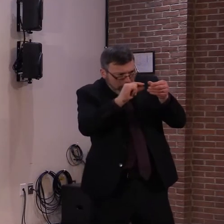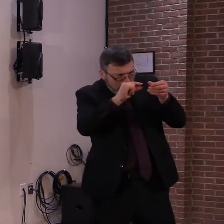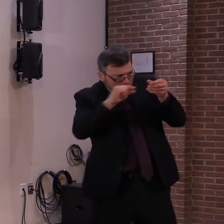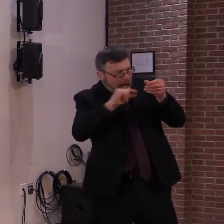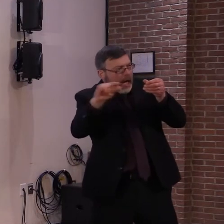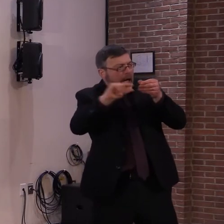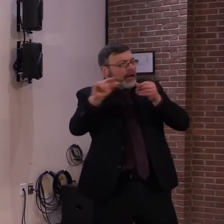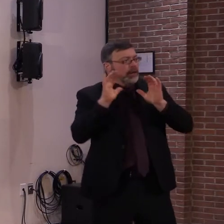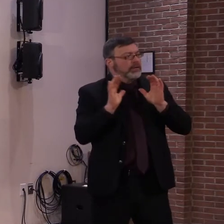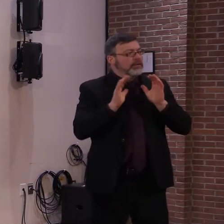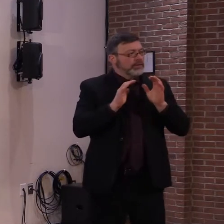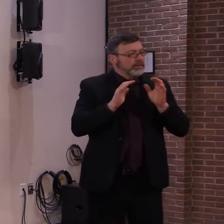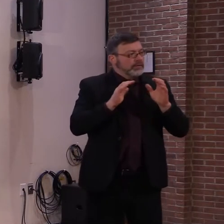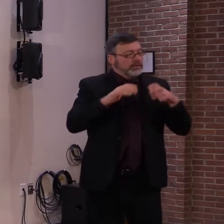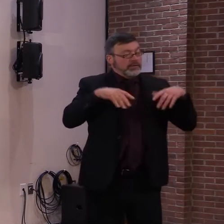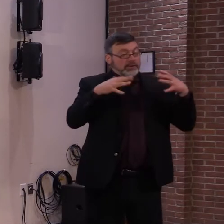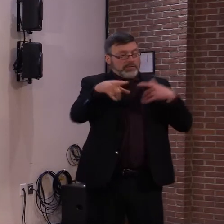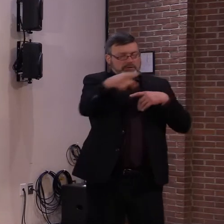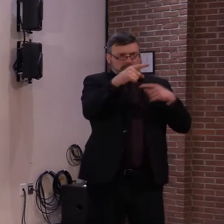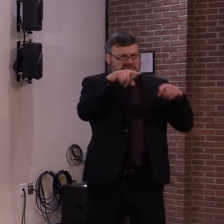undertaking.